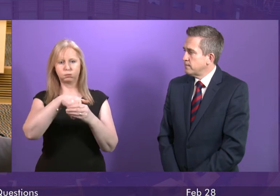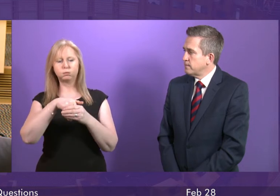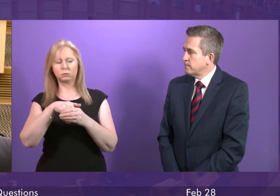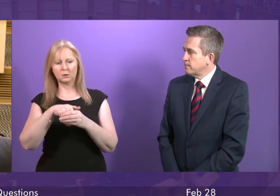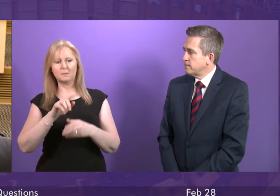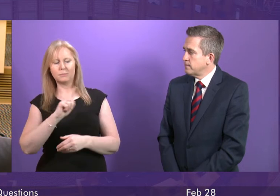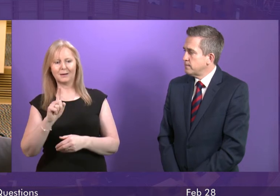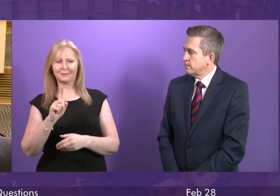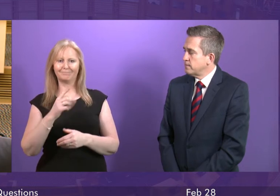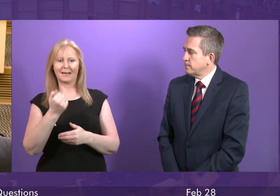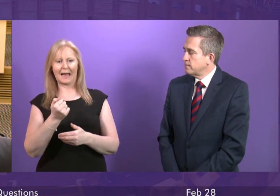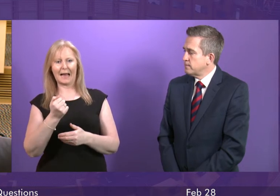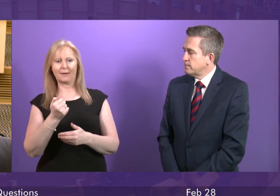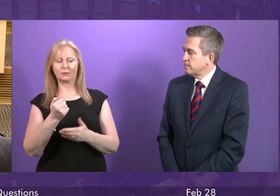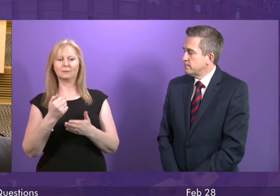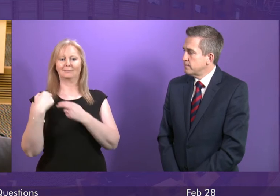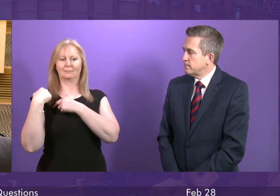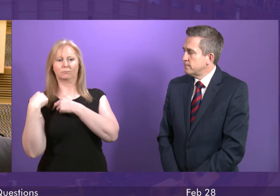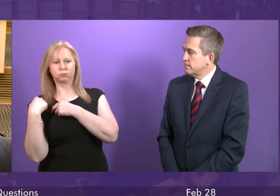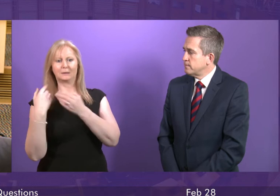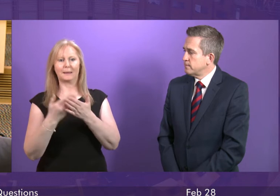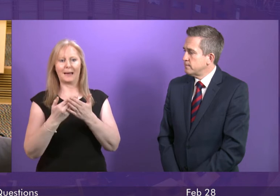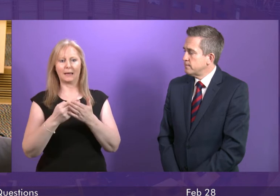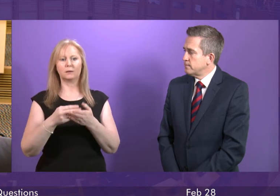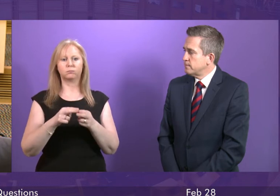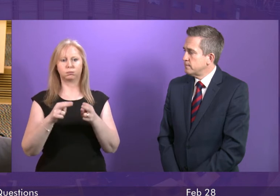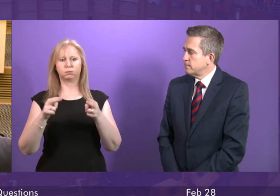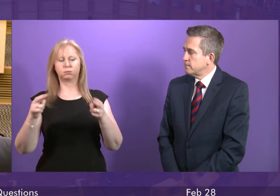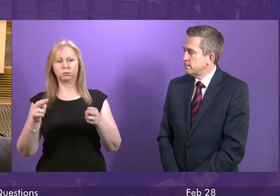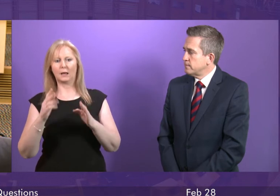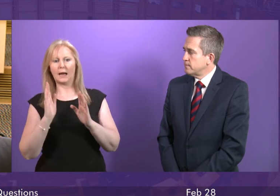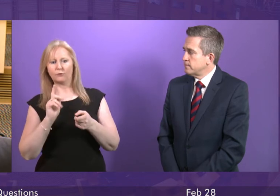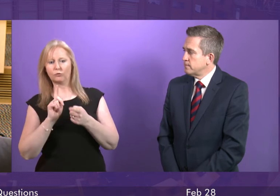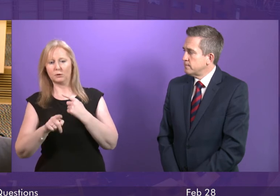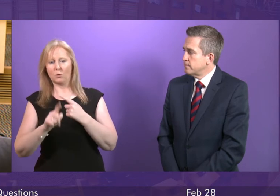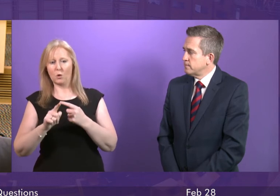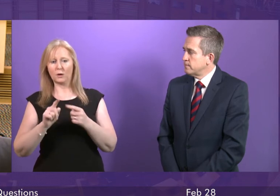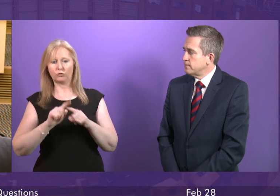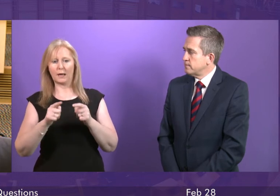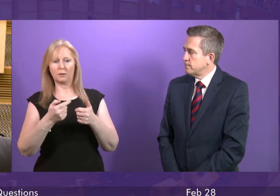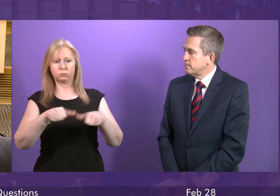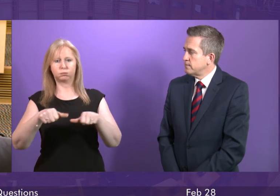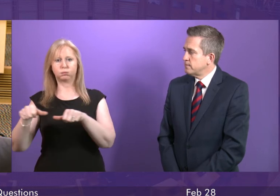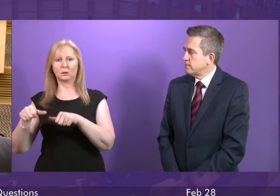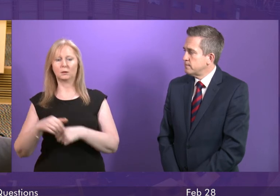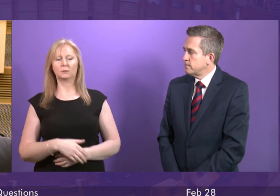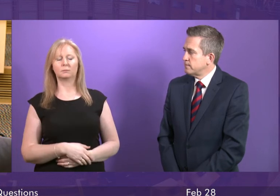demand is creating that pressure and we must respond to that pressure. Finally, as I have done frequently in this chamber, I